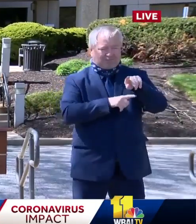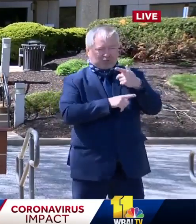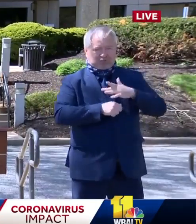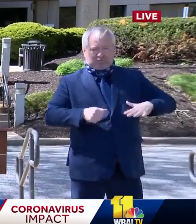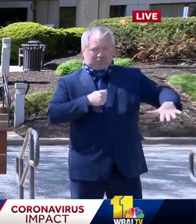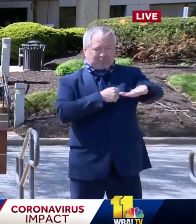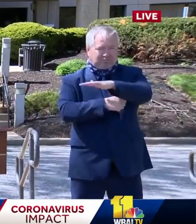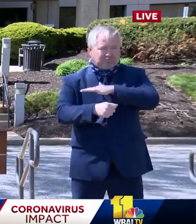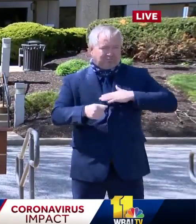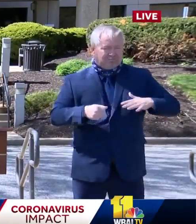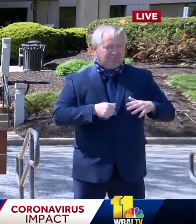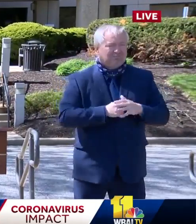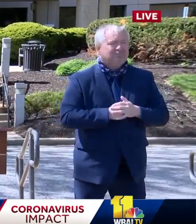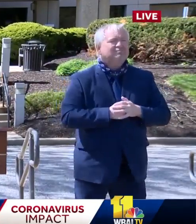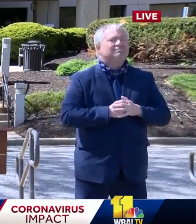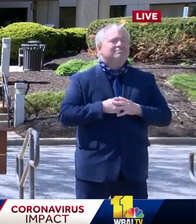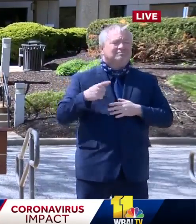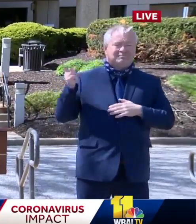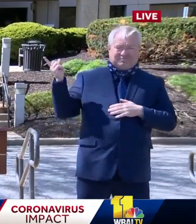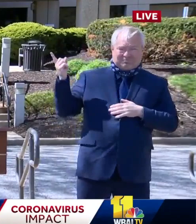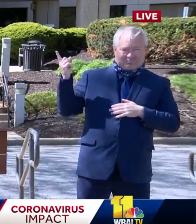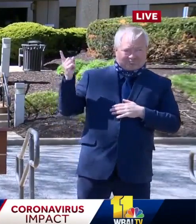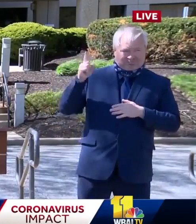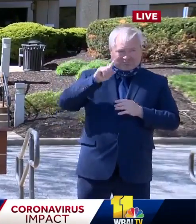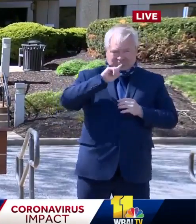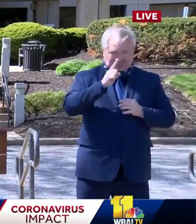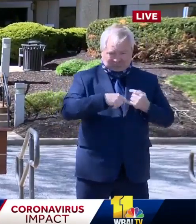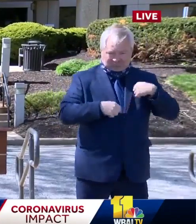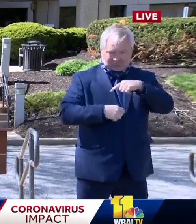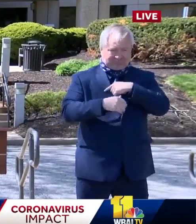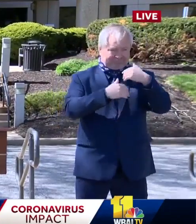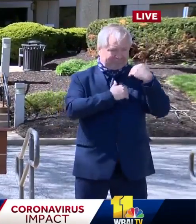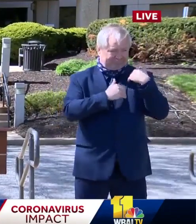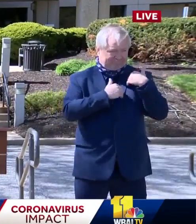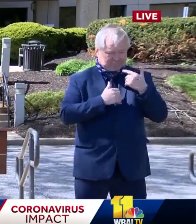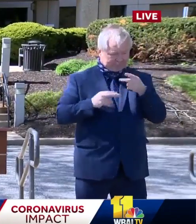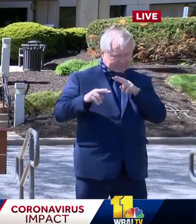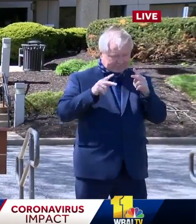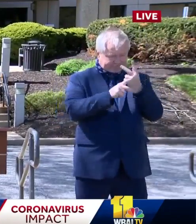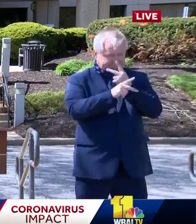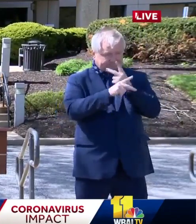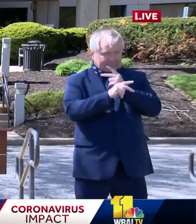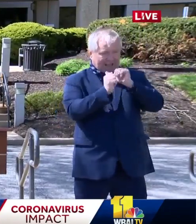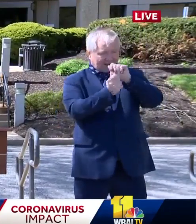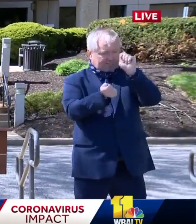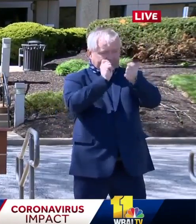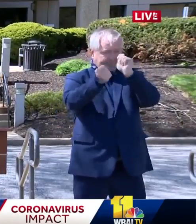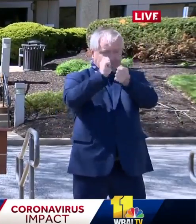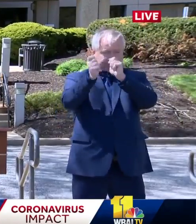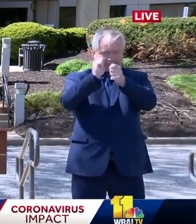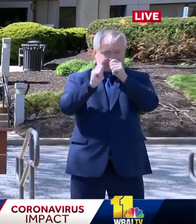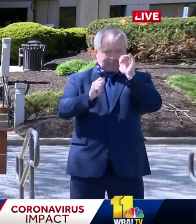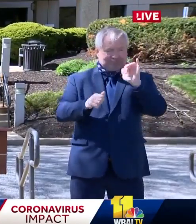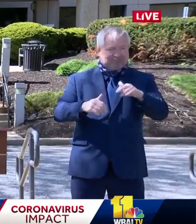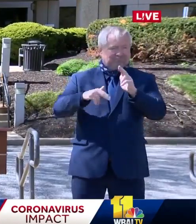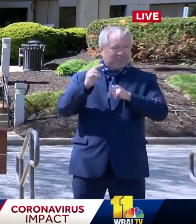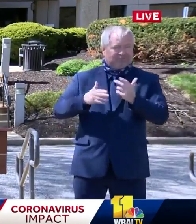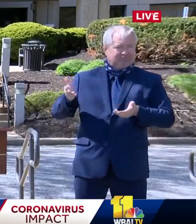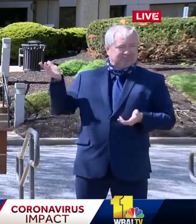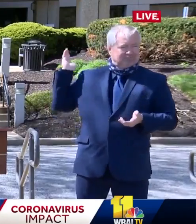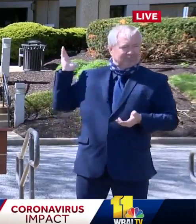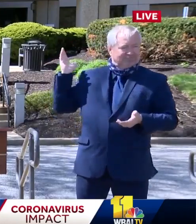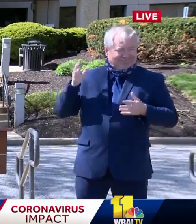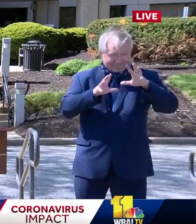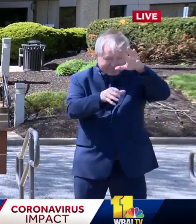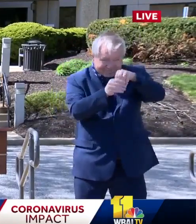upon, uh, us the expectation of turning on this organization in, in, uh, months time. And